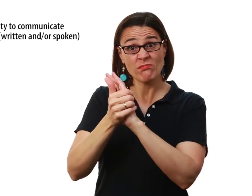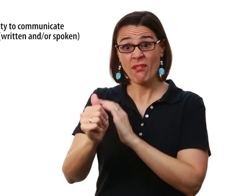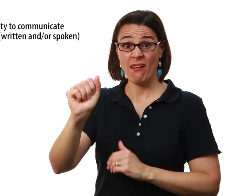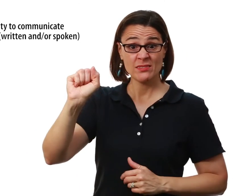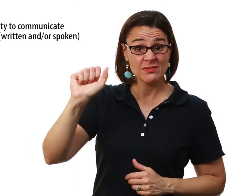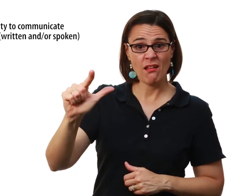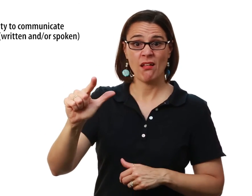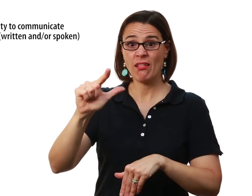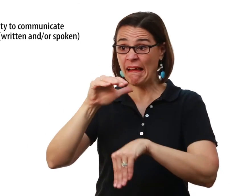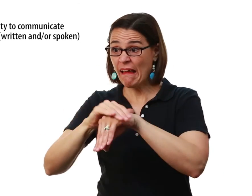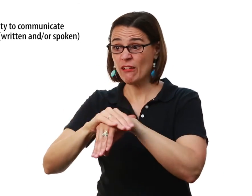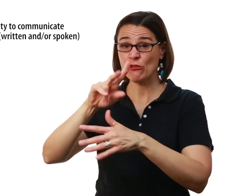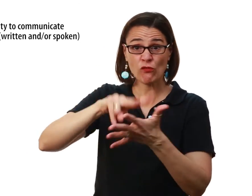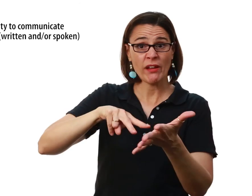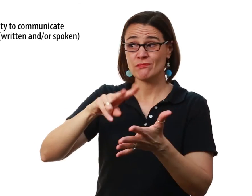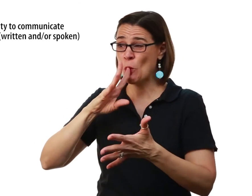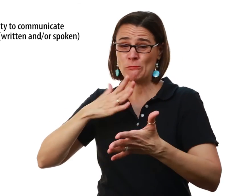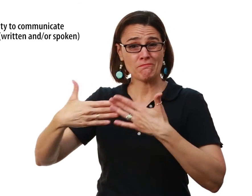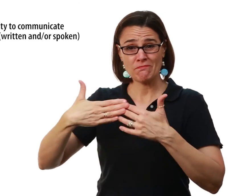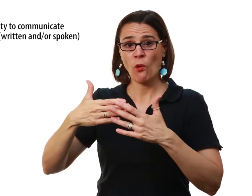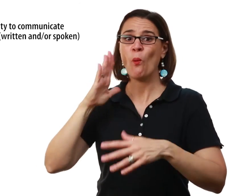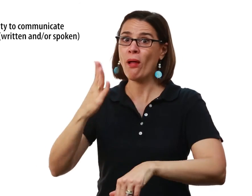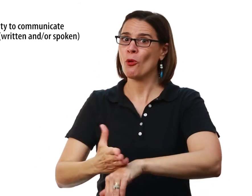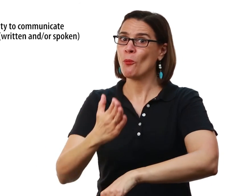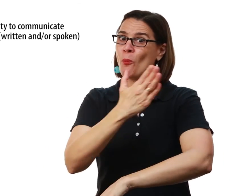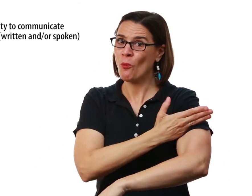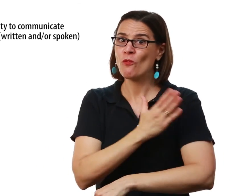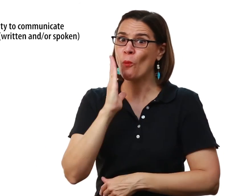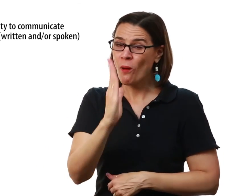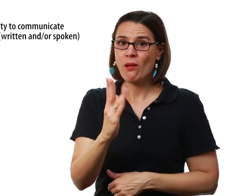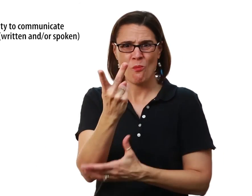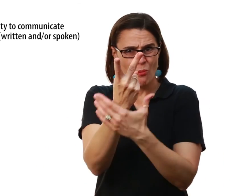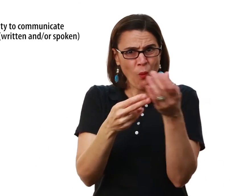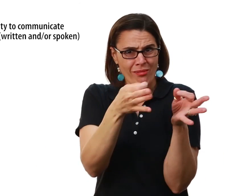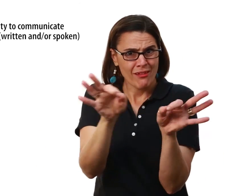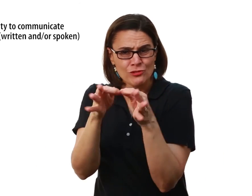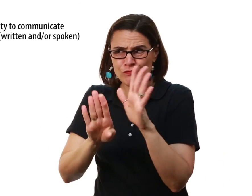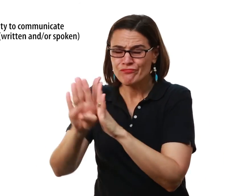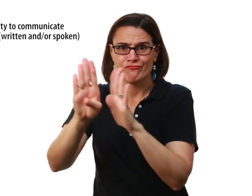ASL and English Regardless if it's reading or writing in spoken English Will improve because we are going to develop both languages